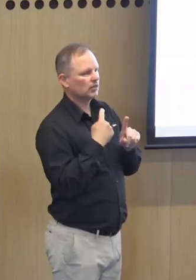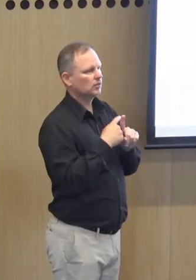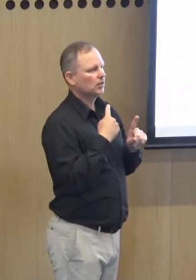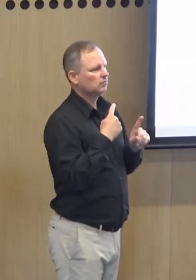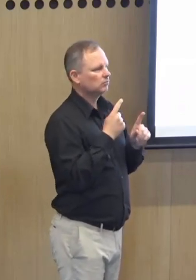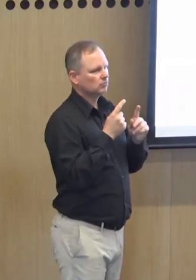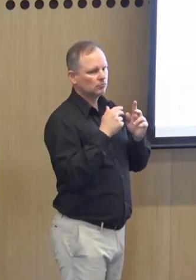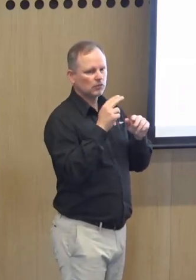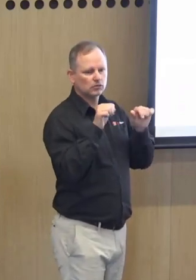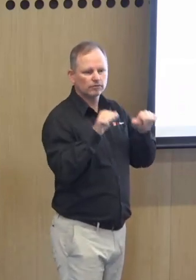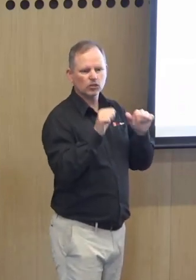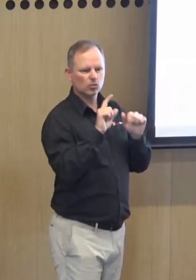others